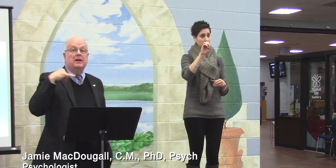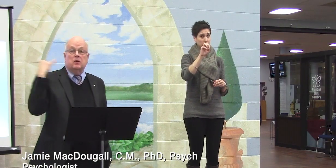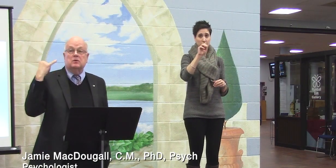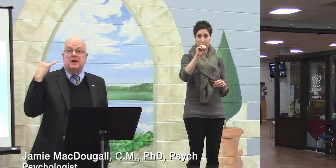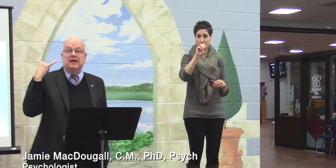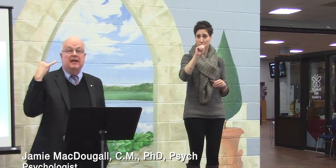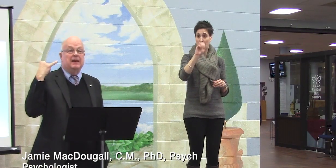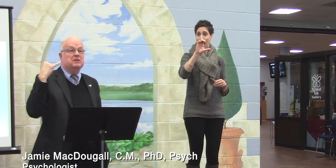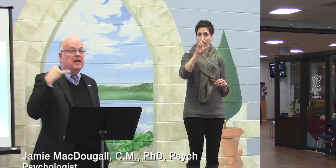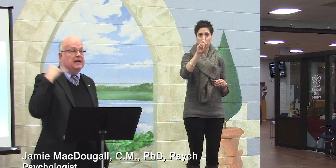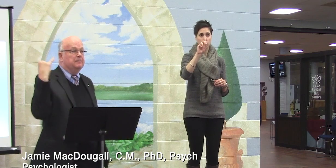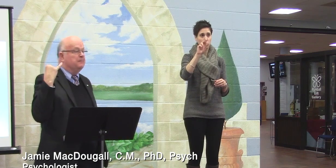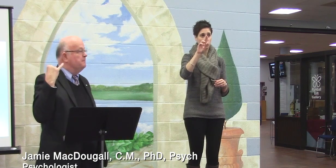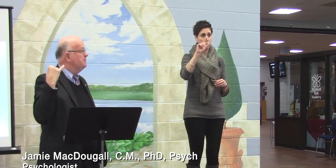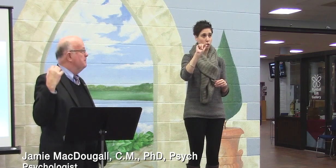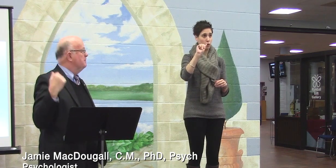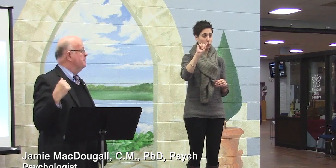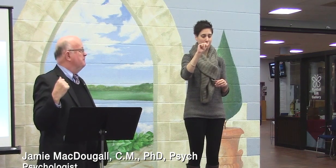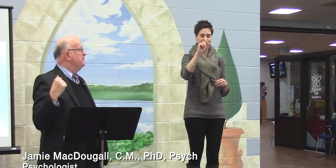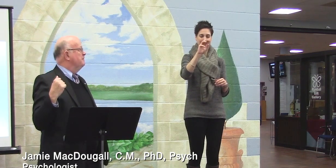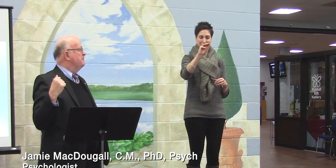everybody knows my name sign.